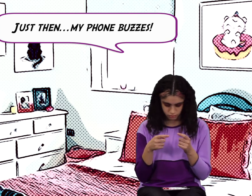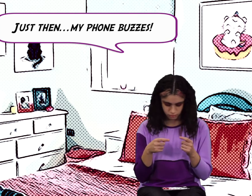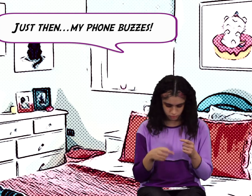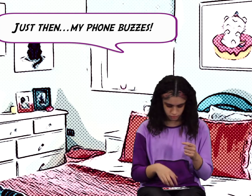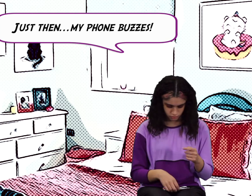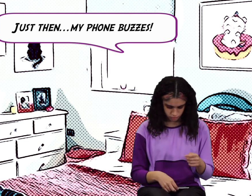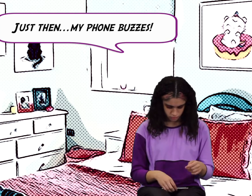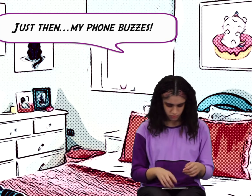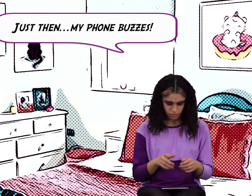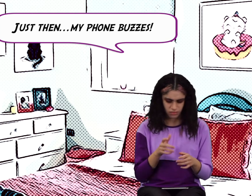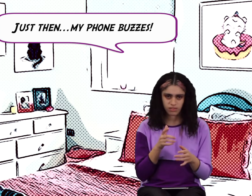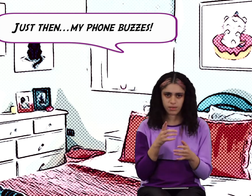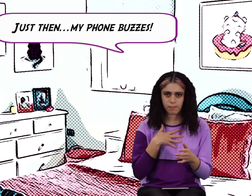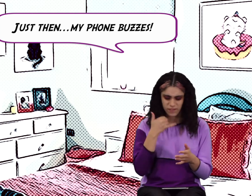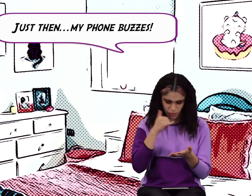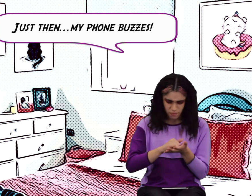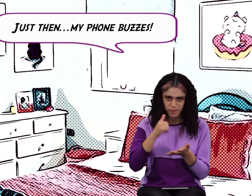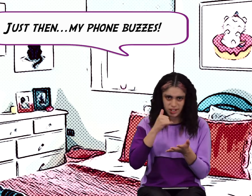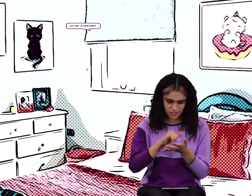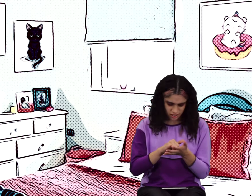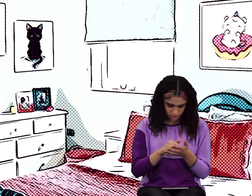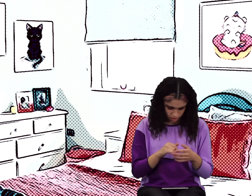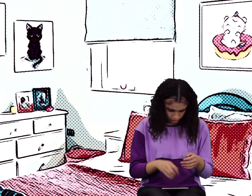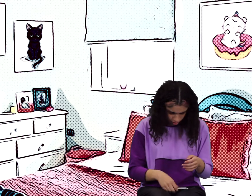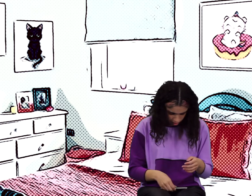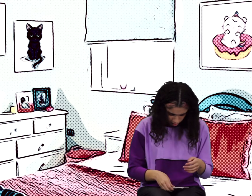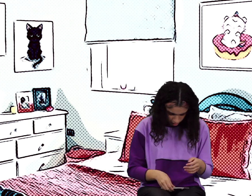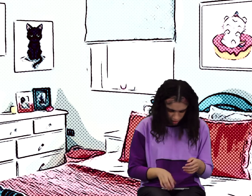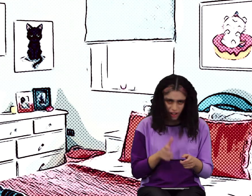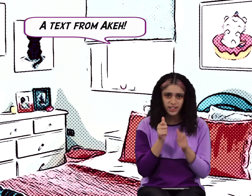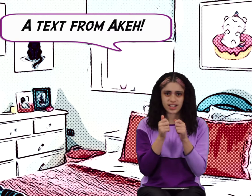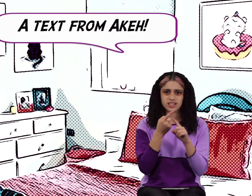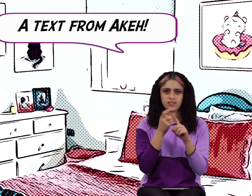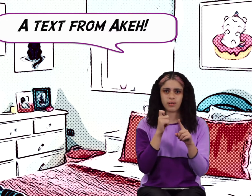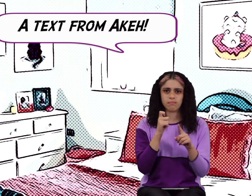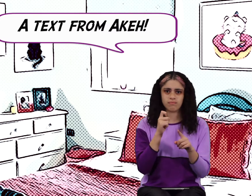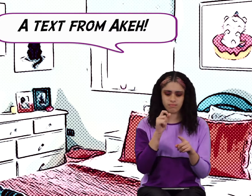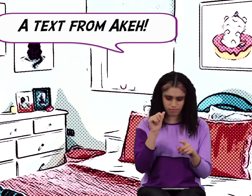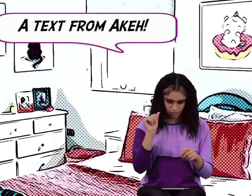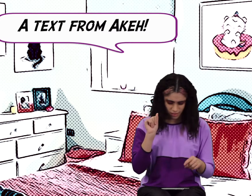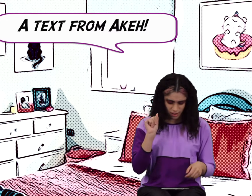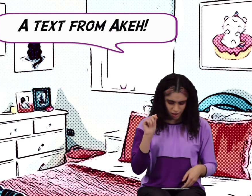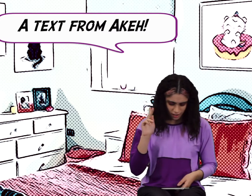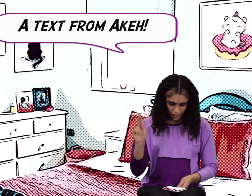my phone was a test for R.K.